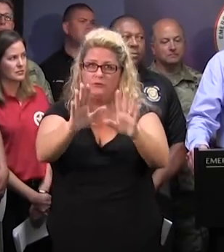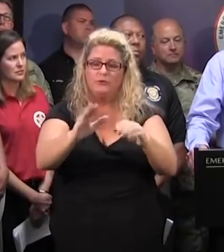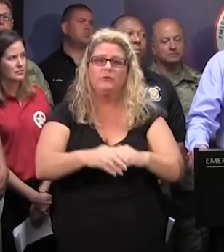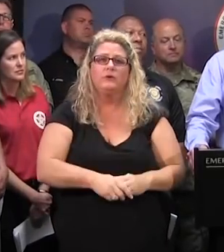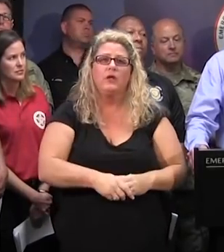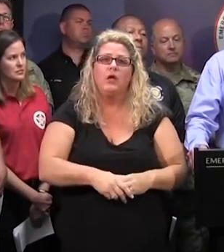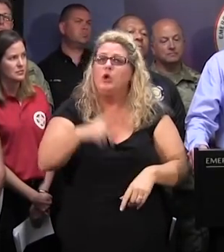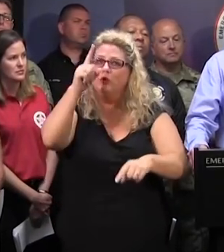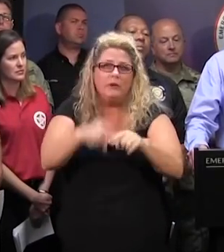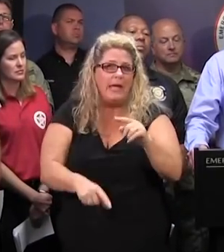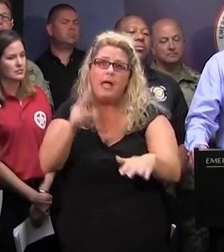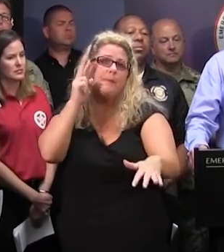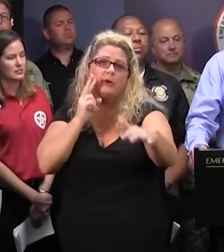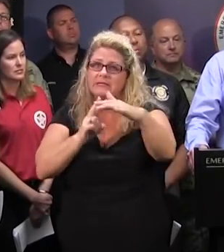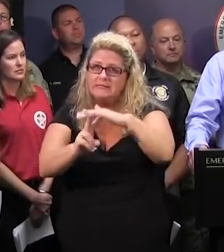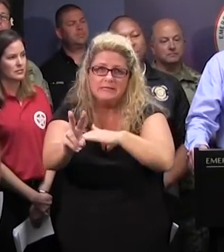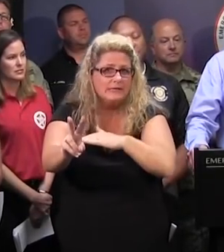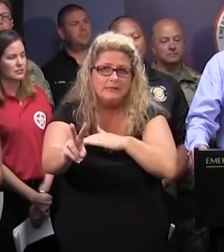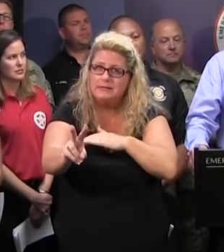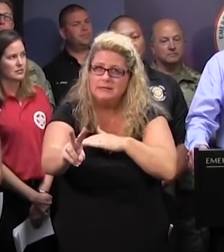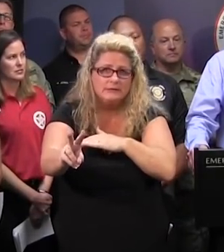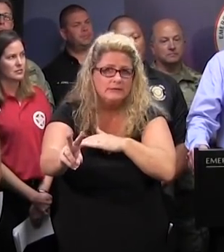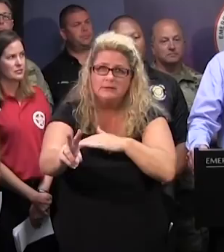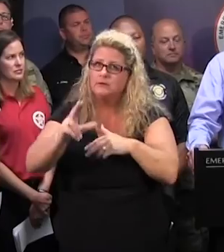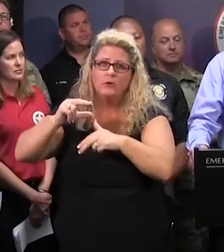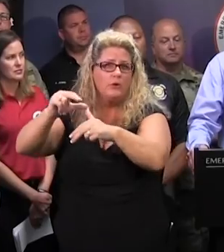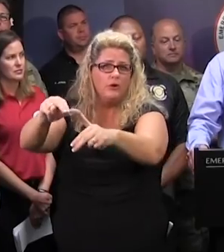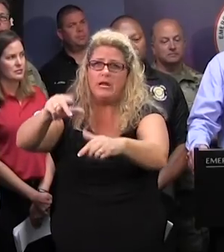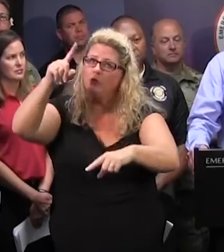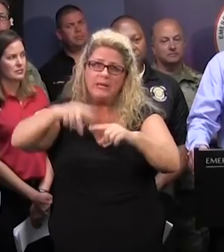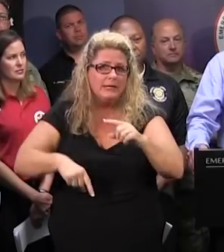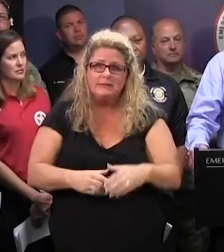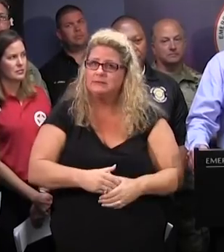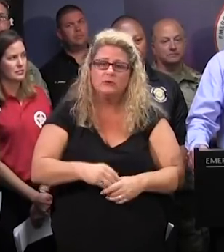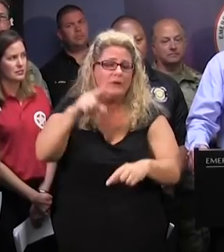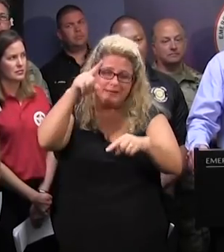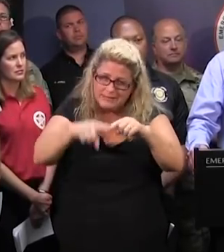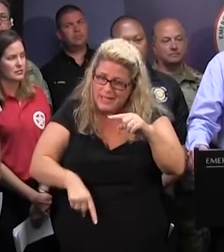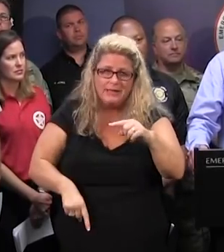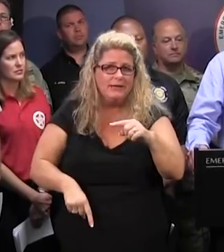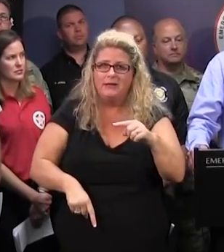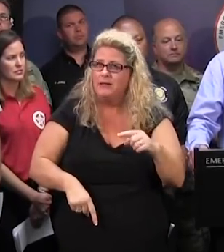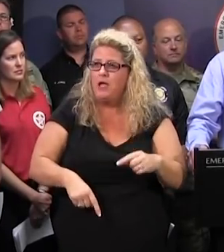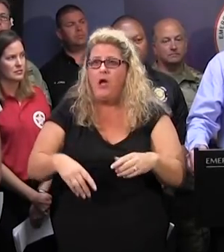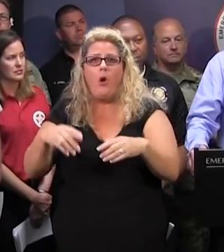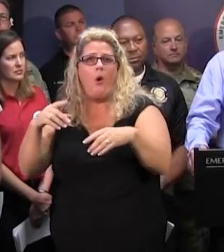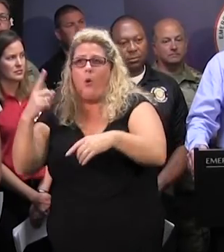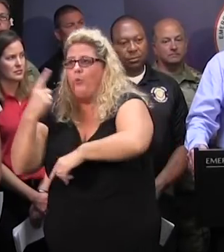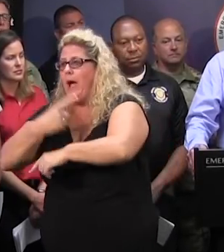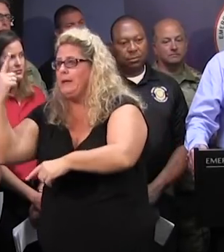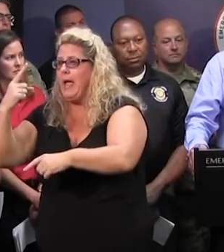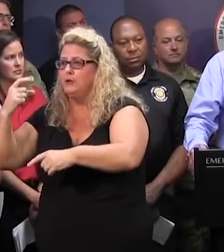the unpredictability of this storm has been demonstrated so far. The strength of this storm and the hurricane